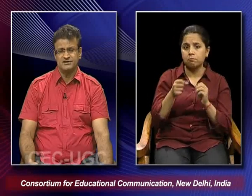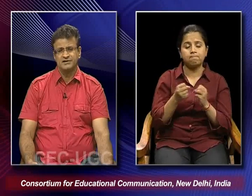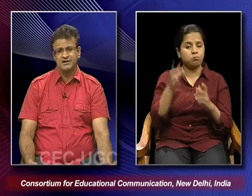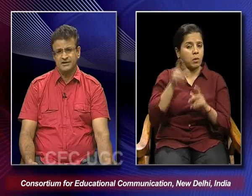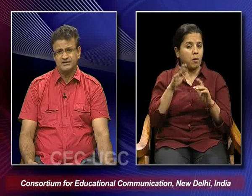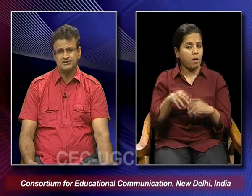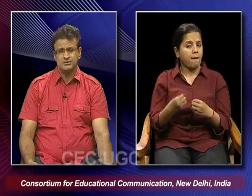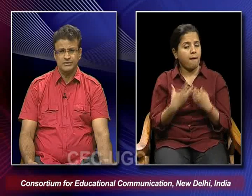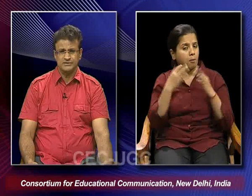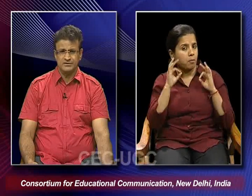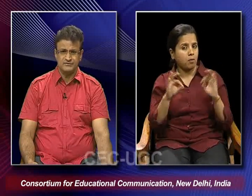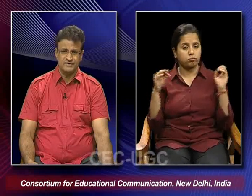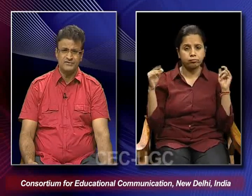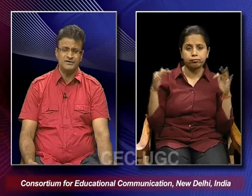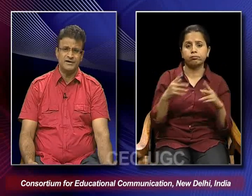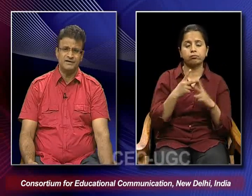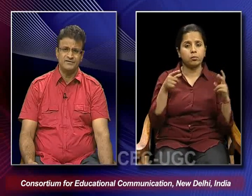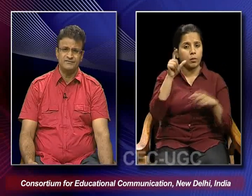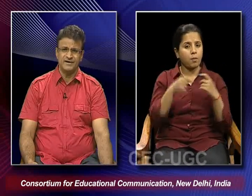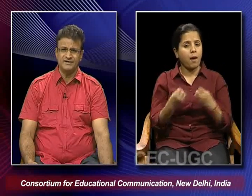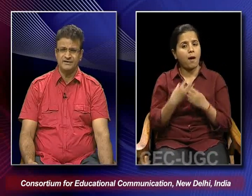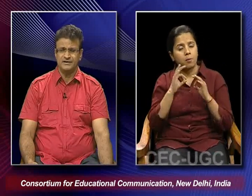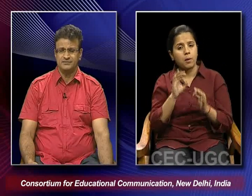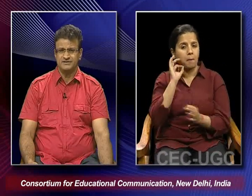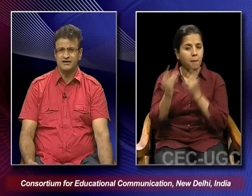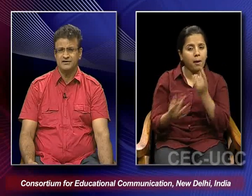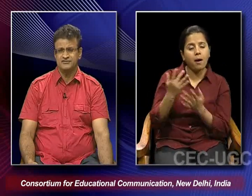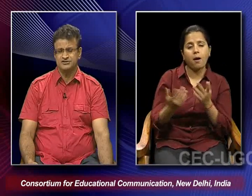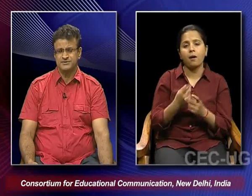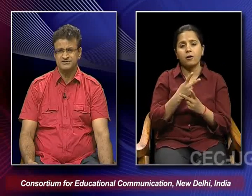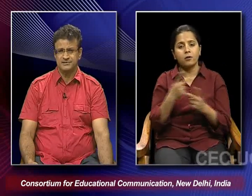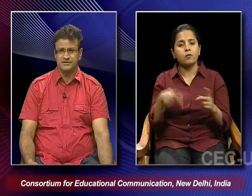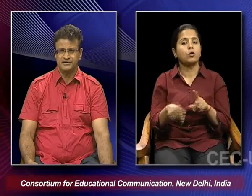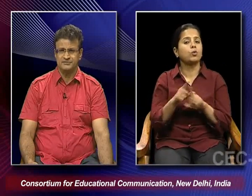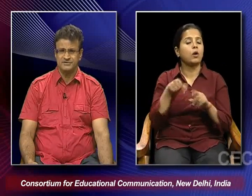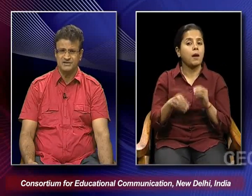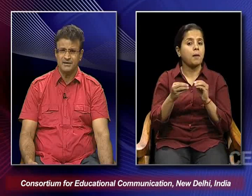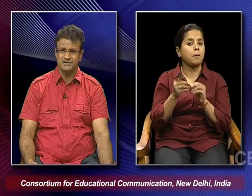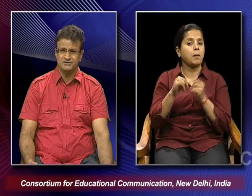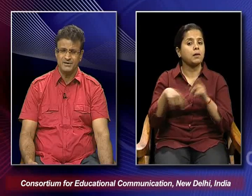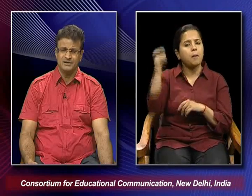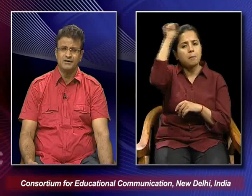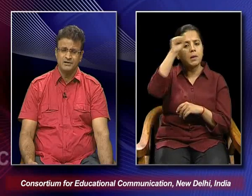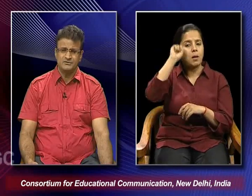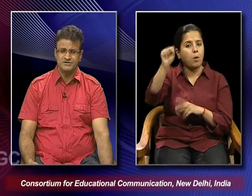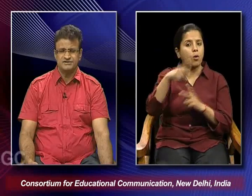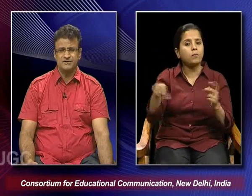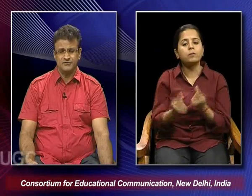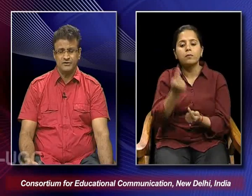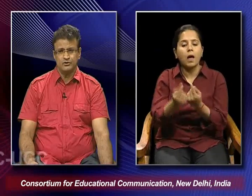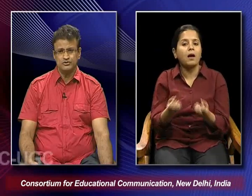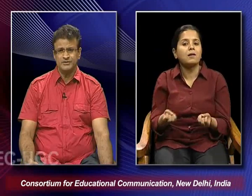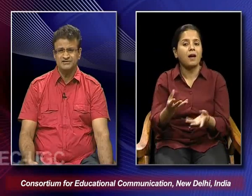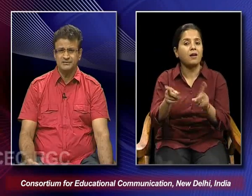gusto and fervour. And we find that Visakhi which is being celebrated in Punjab as well, which is